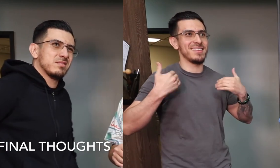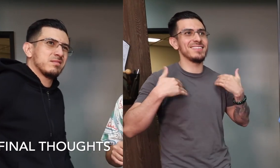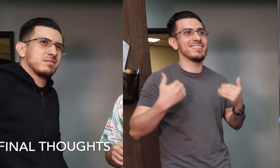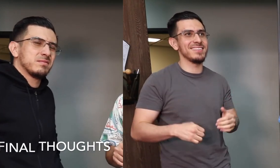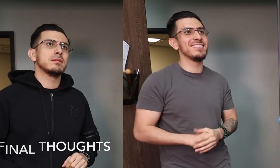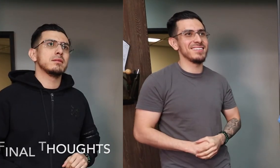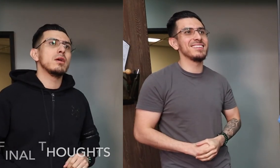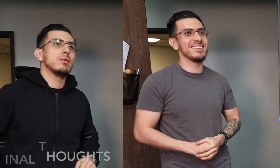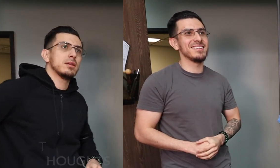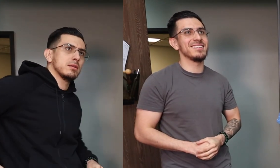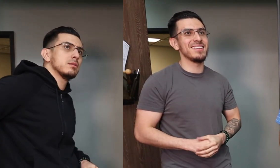He's happy. He's happy.